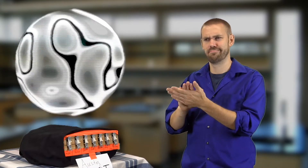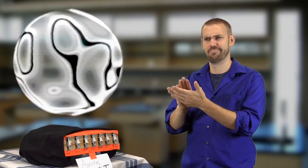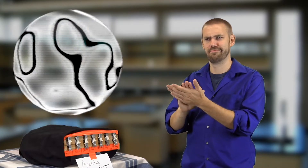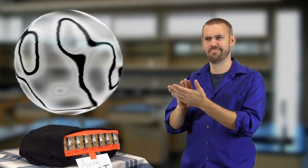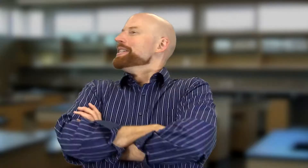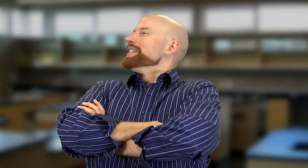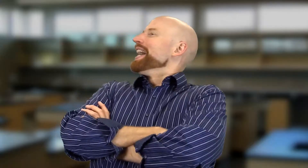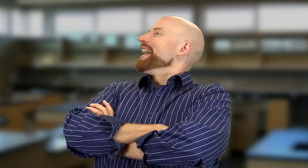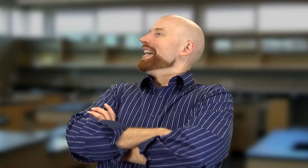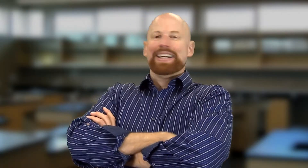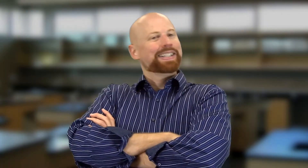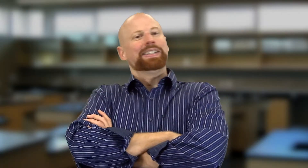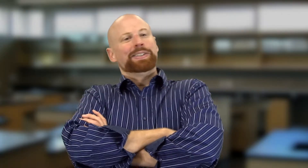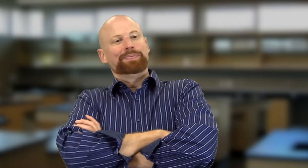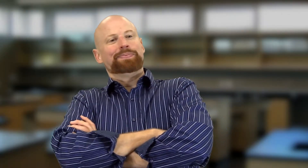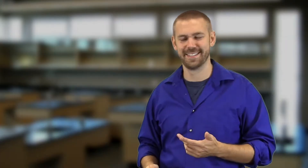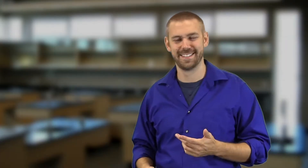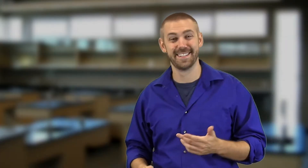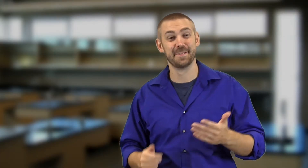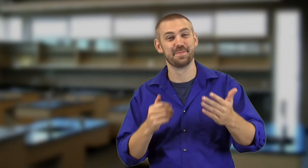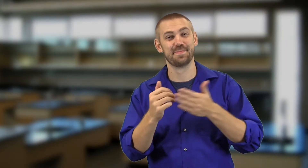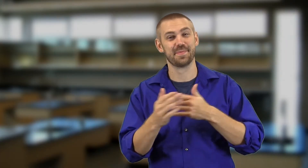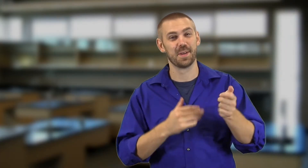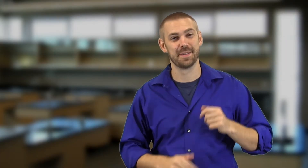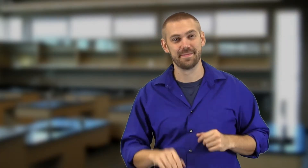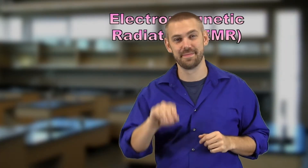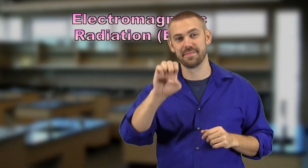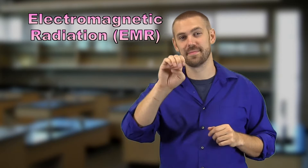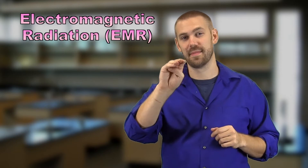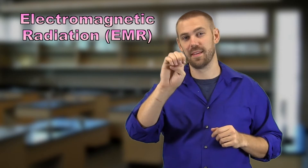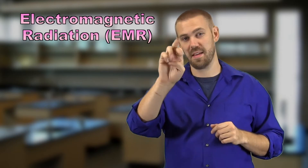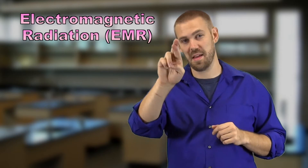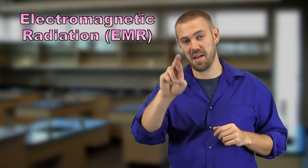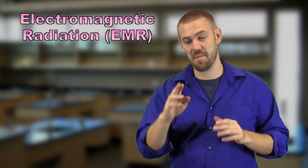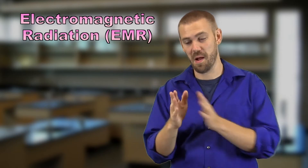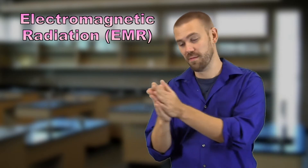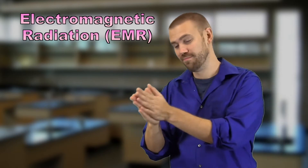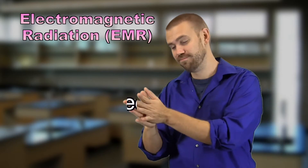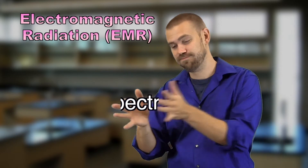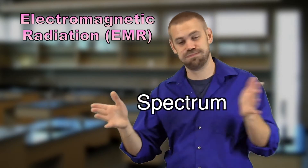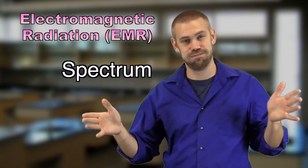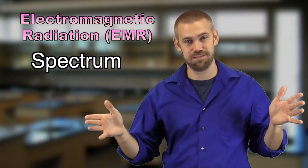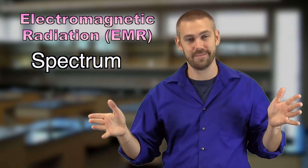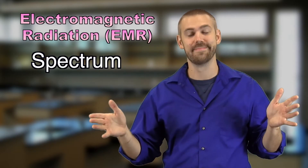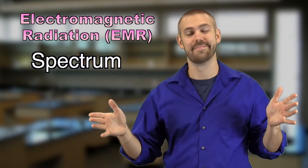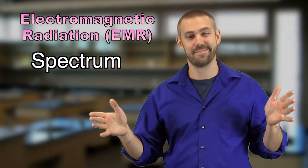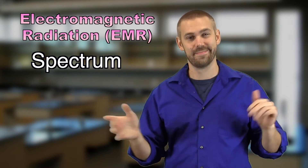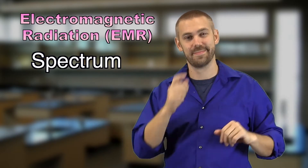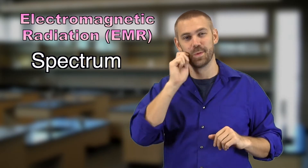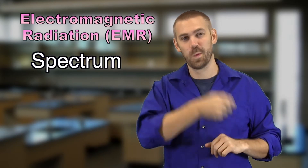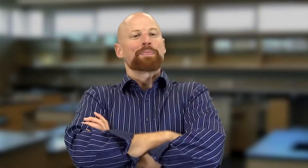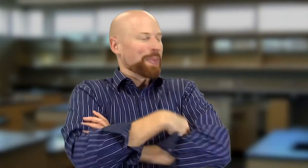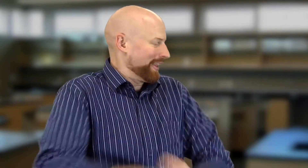correct. Good job. Well, that's what I do. So, that's the electromagnetic radiation spectrum. Cool.